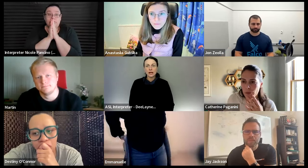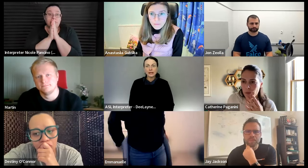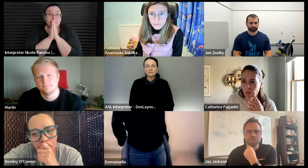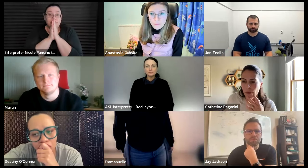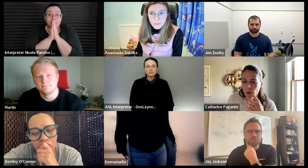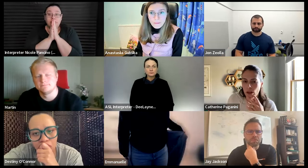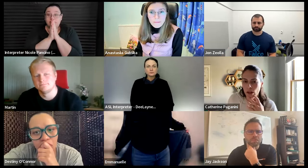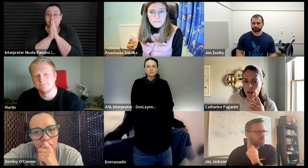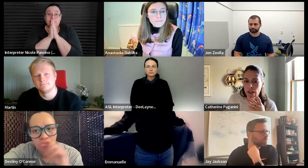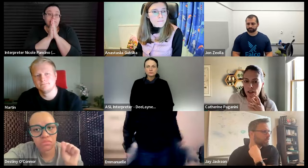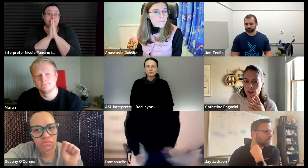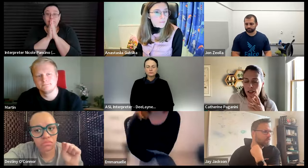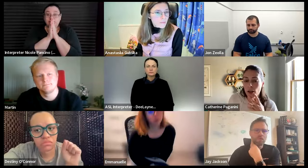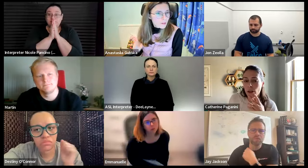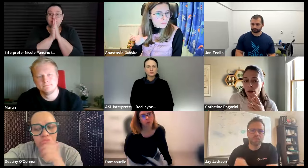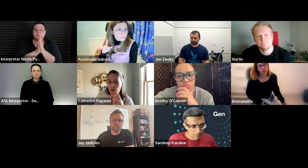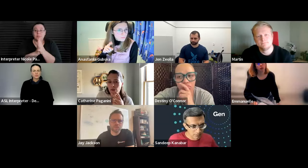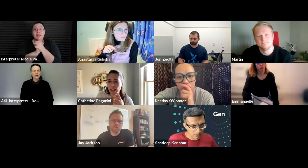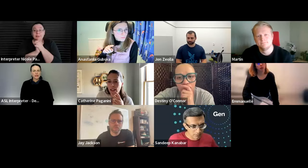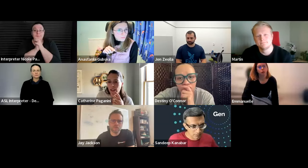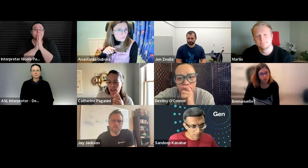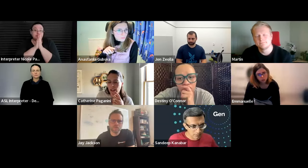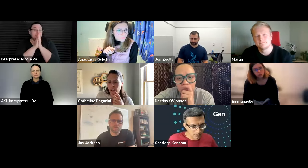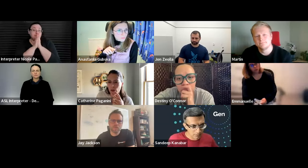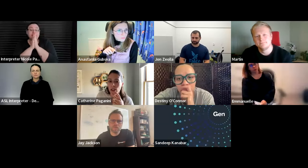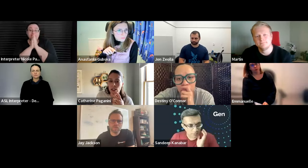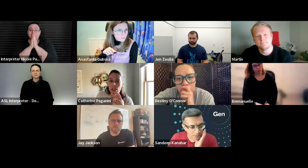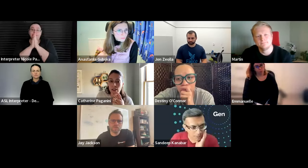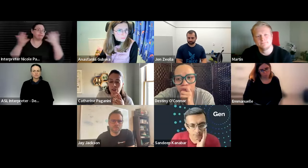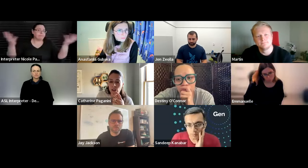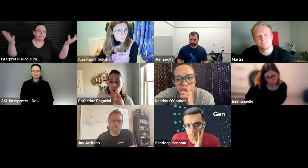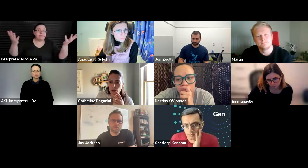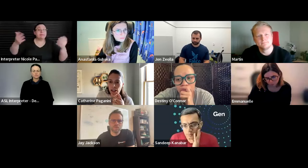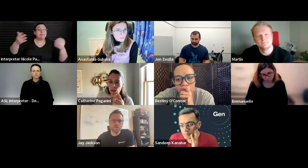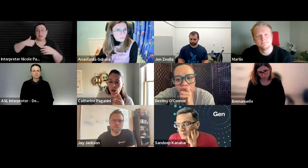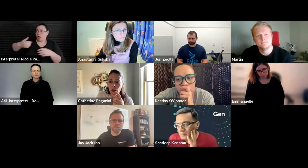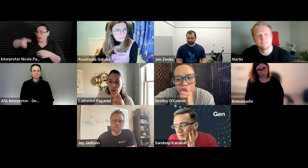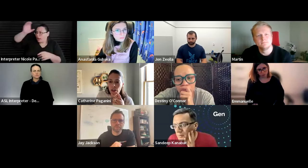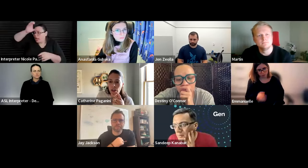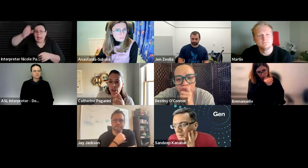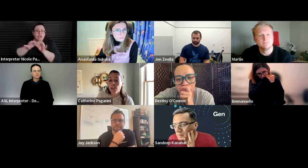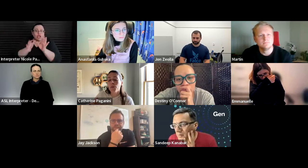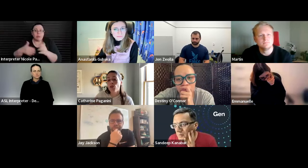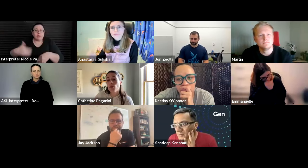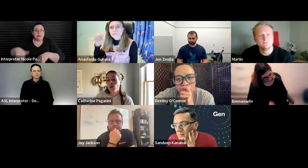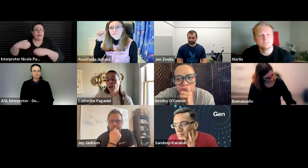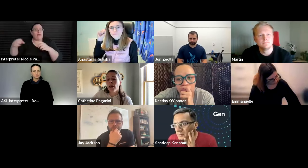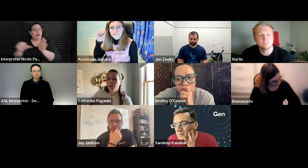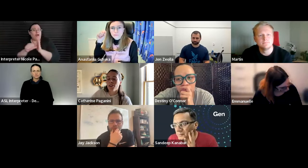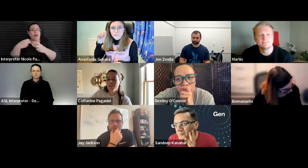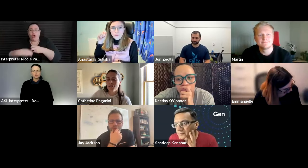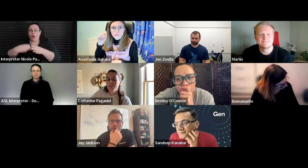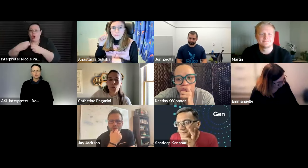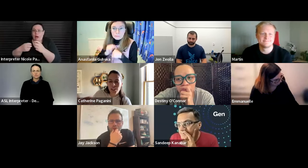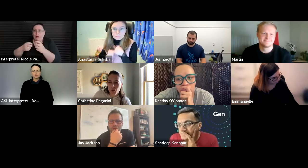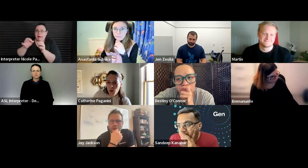i like it yeah because i don't know finding interpreters was difficult right so finding interpreters who